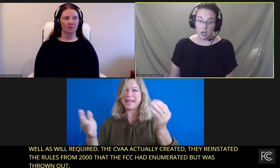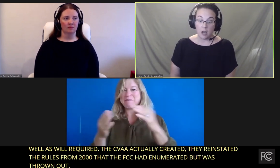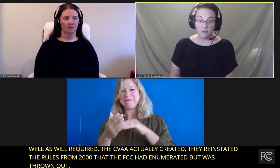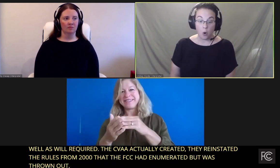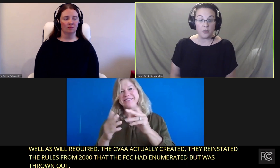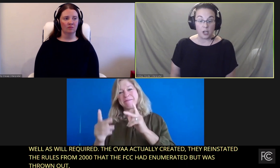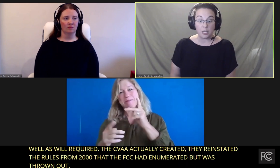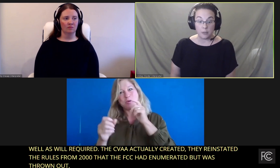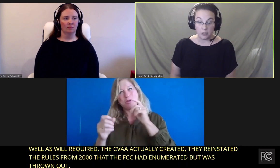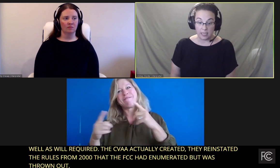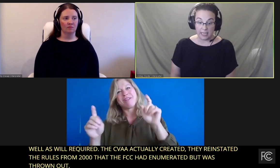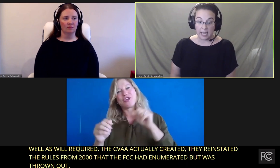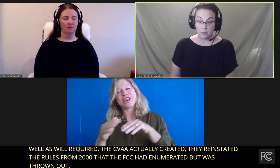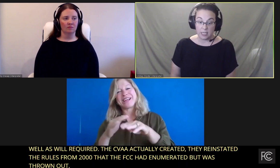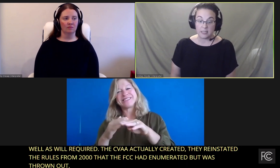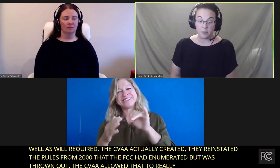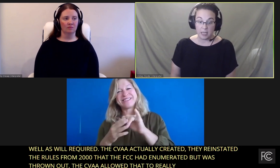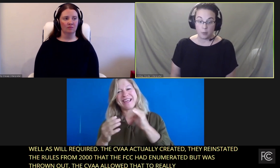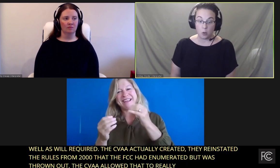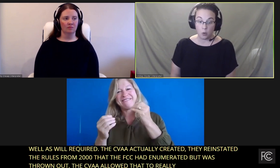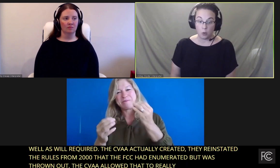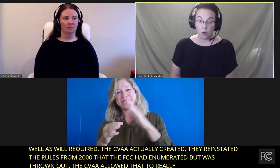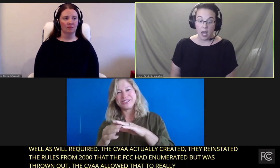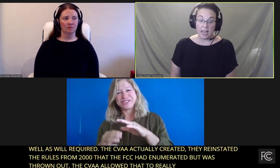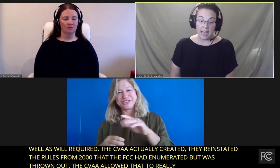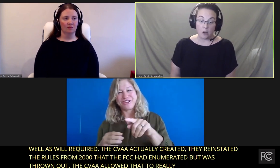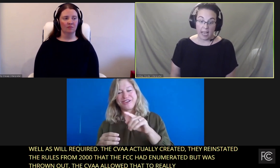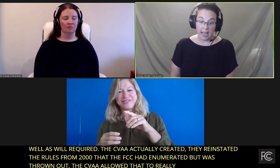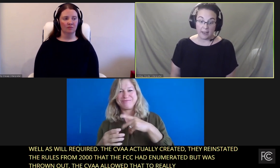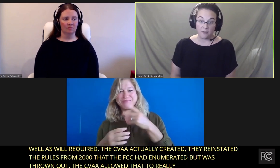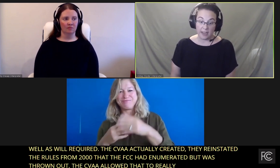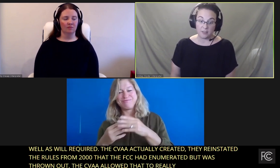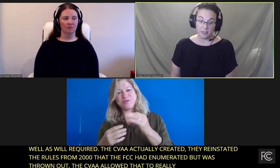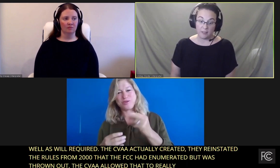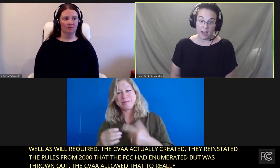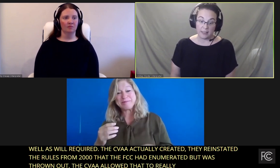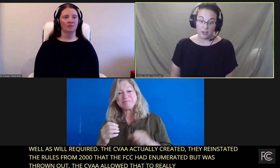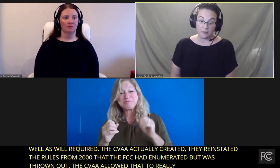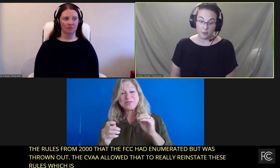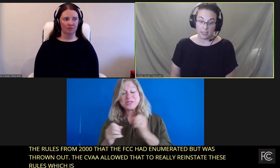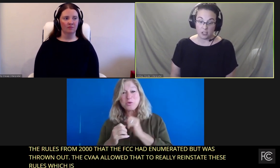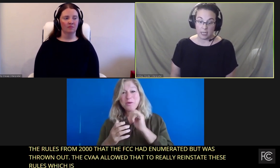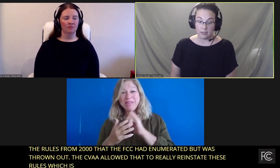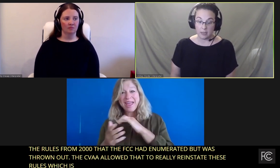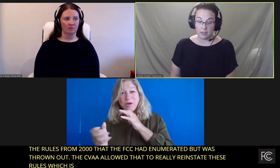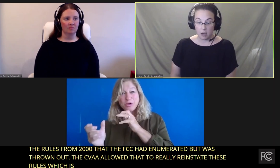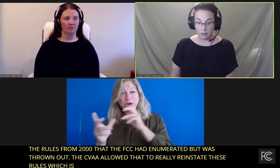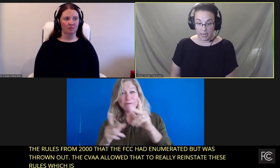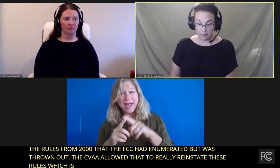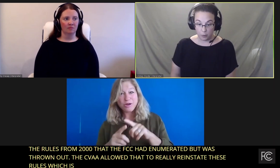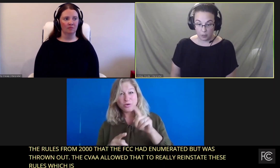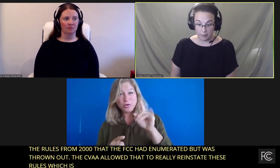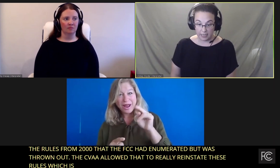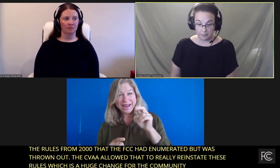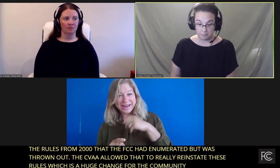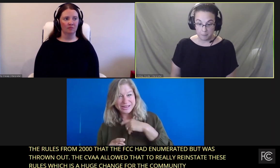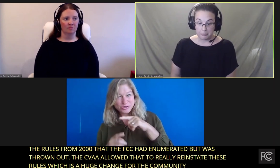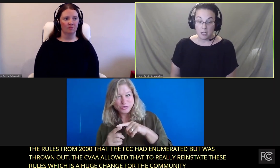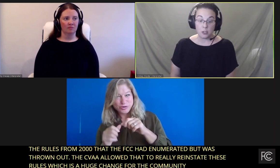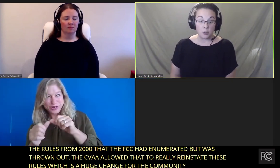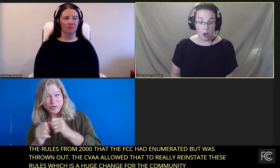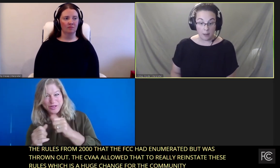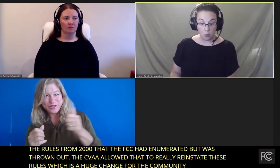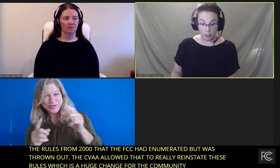for the community and millions of people who now can effectively find their information and programming.